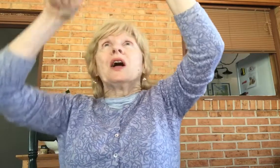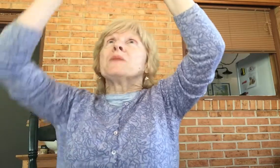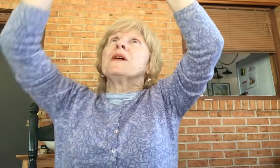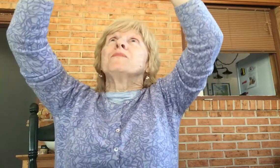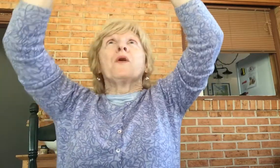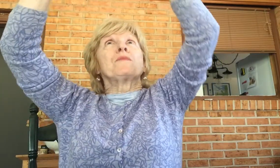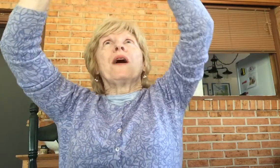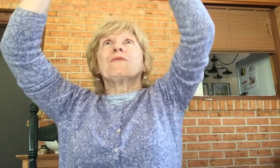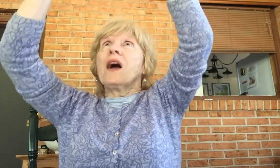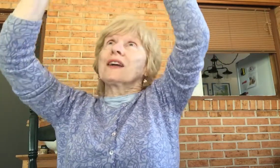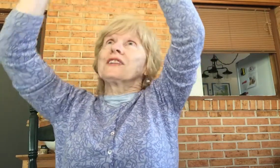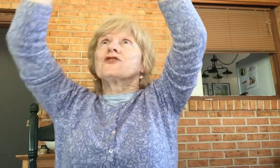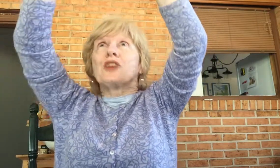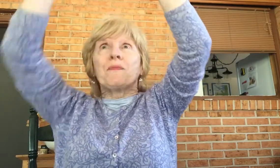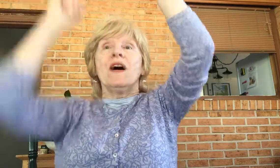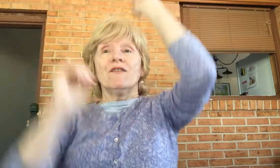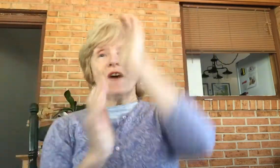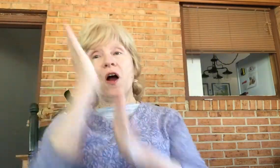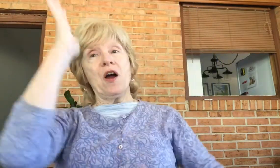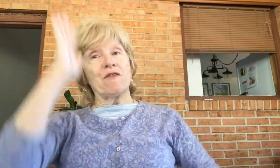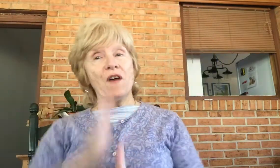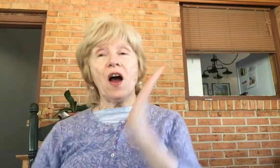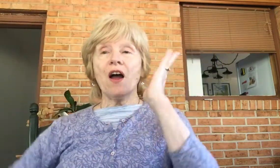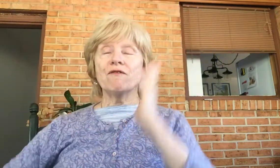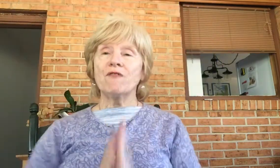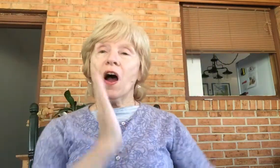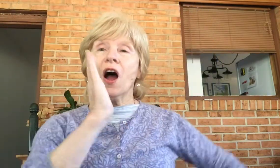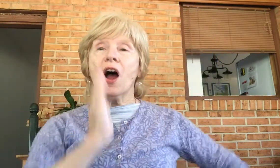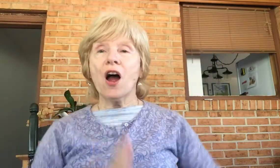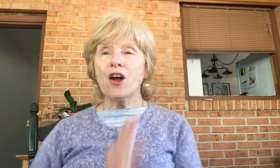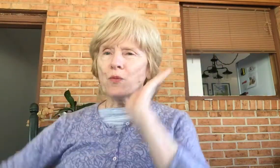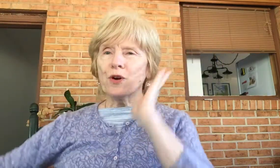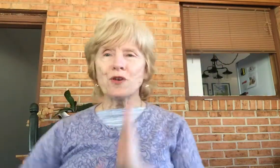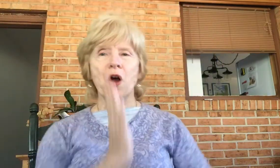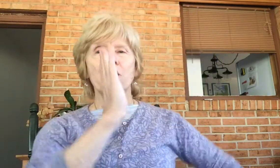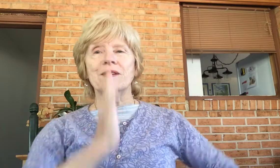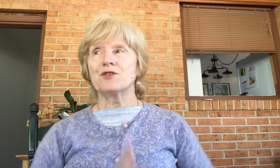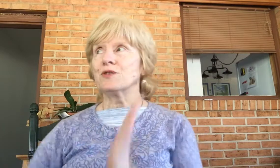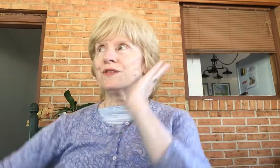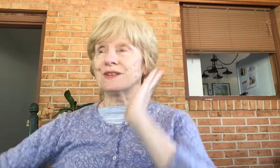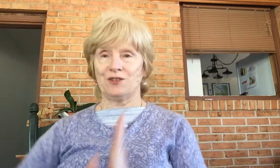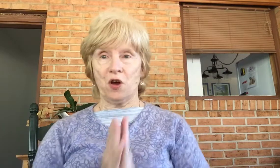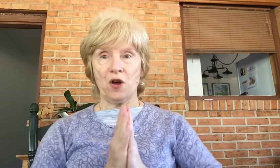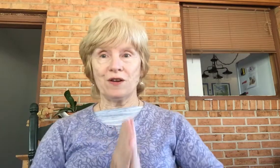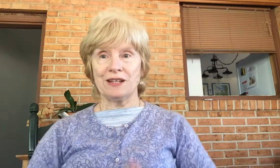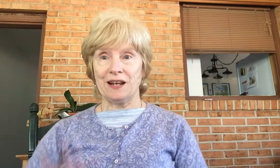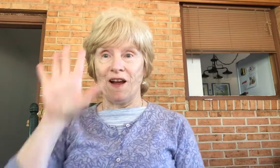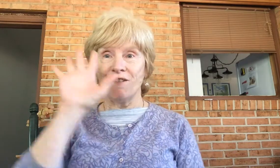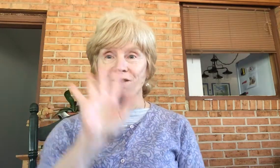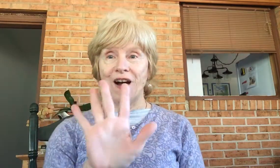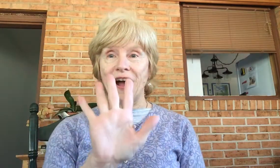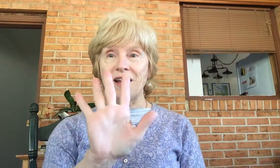climb aboard my rocket ship. Far, far, far, we're going to the stars. far, in. Five,